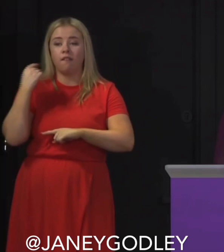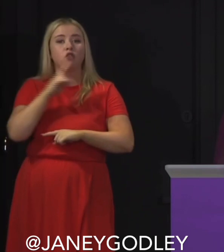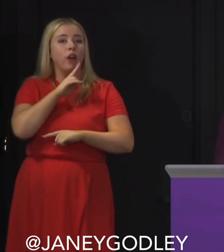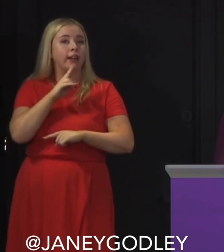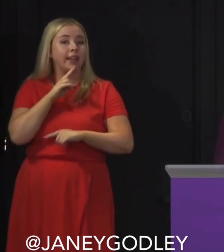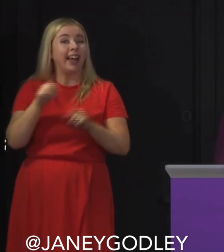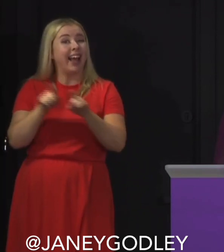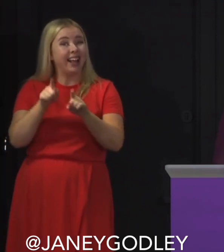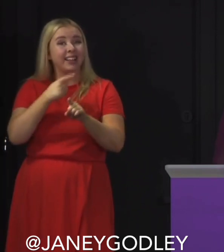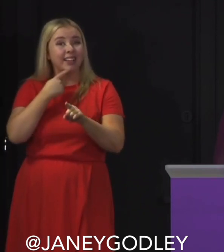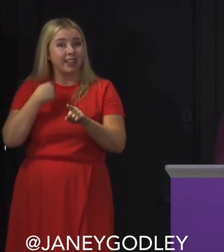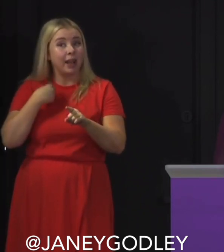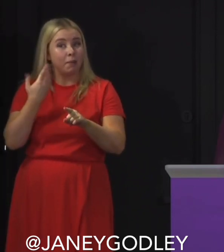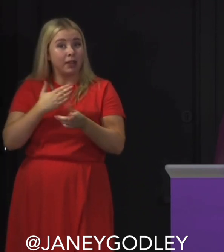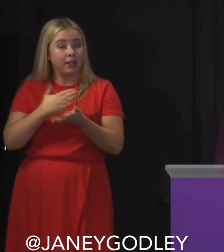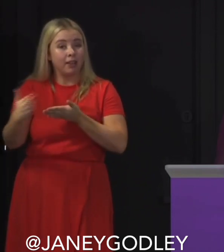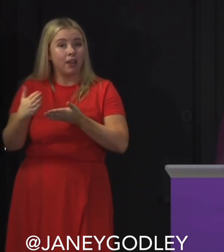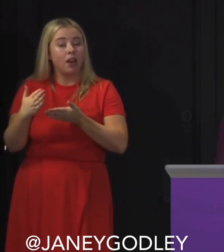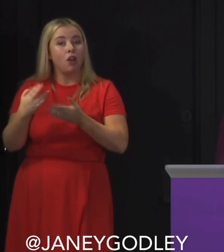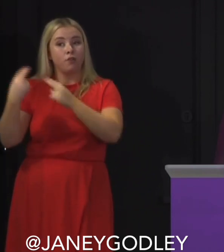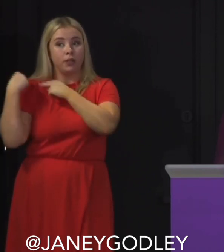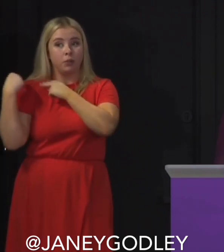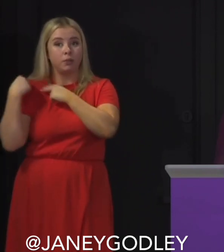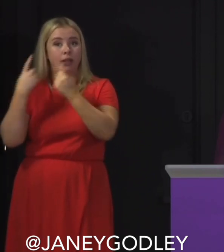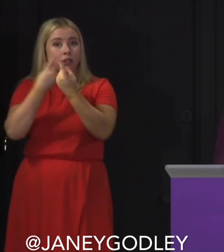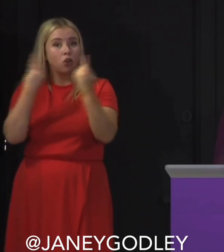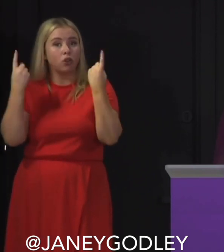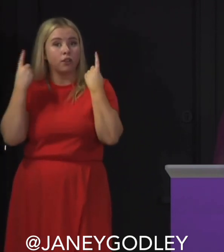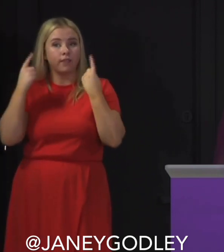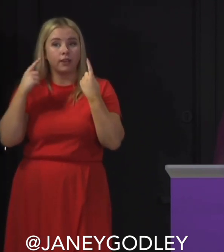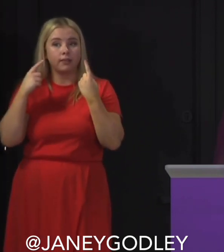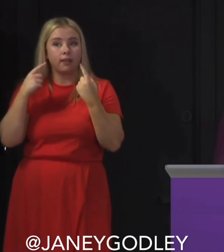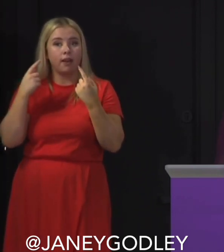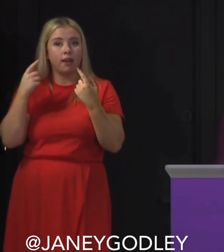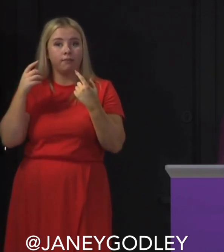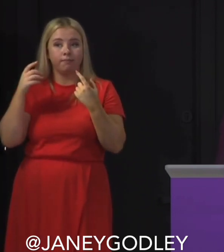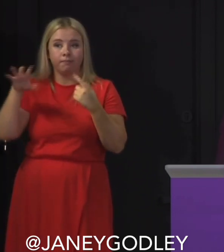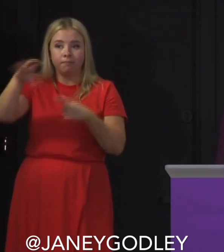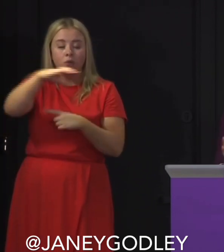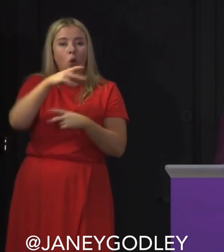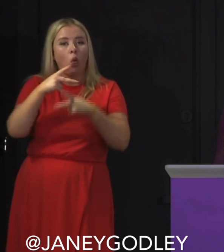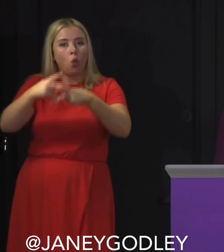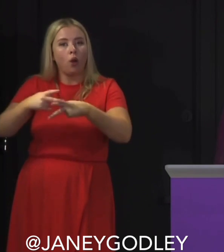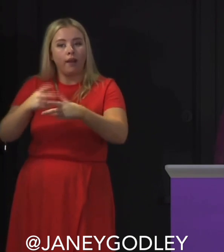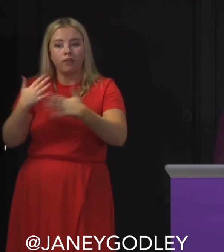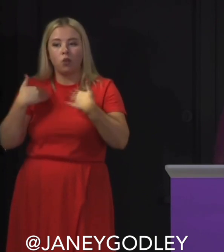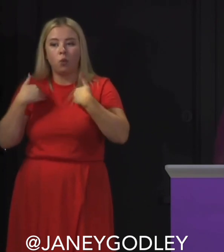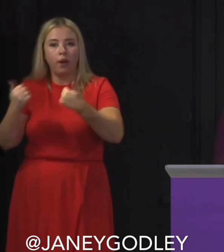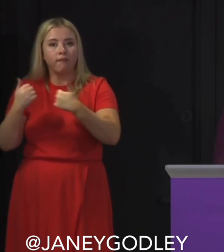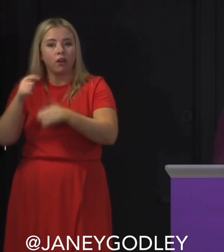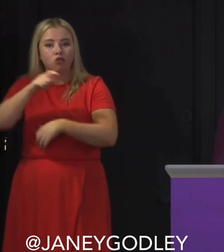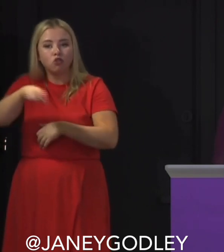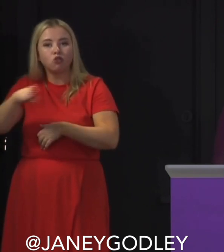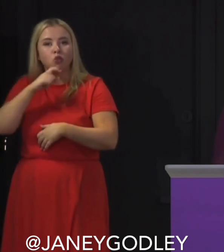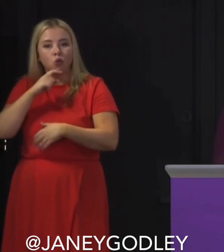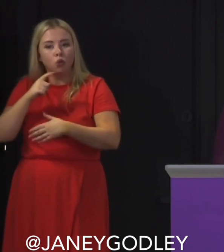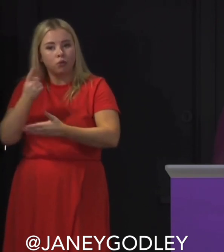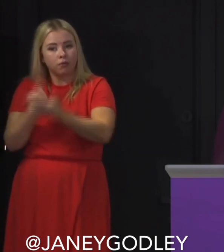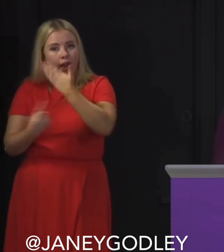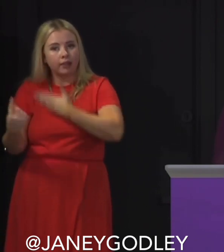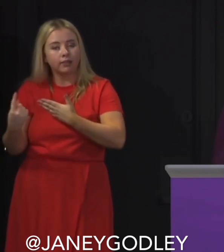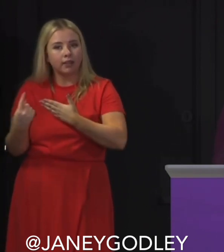I mean honest to god the winds are up to high though so somebody needs to help them. The government's trying to help them but the university should as well.